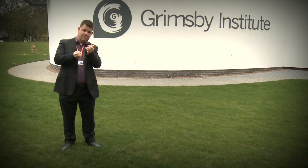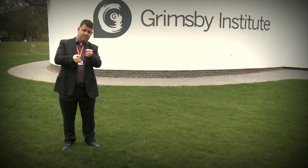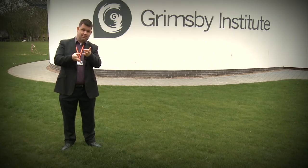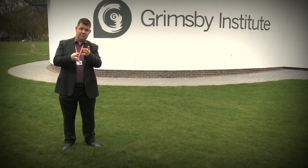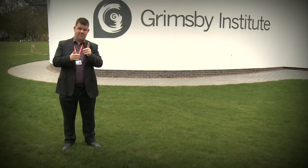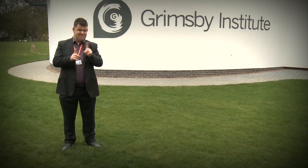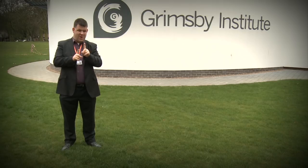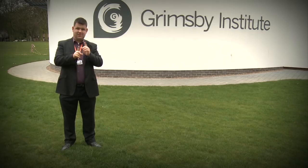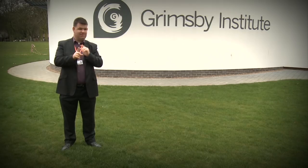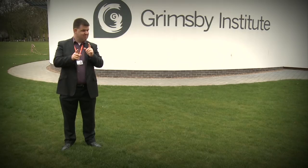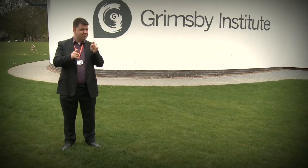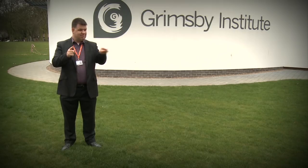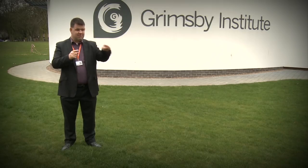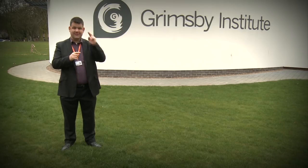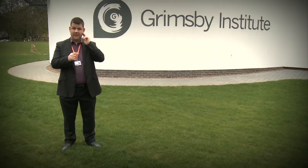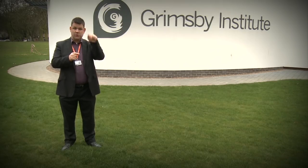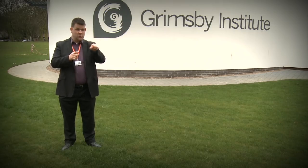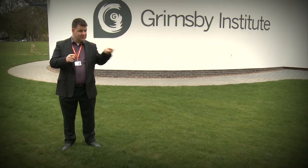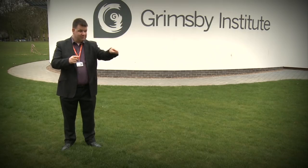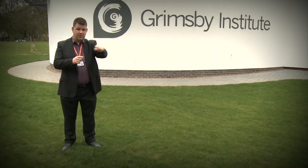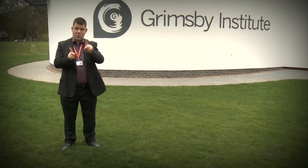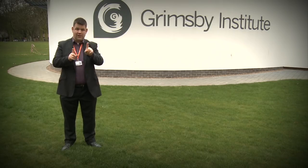Would you like to see for yourself what life is like for deaf learners here?